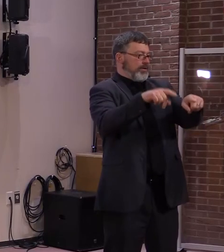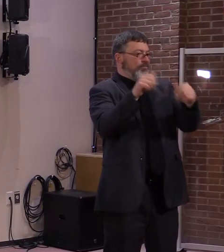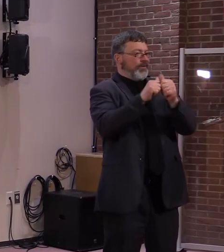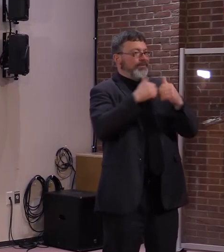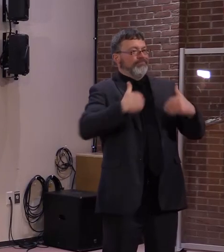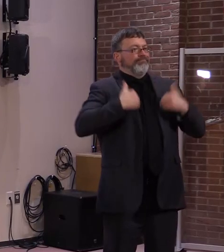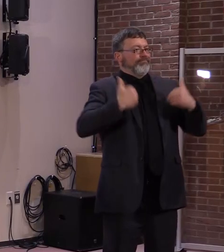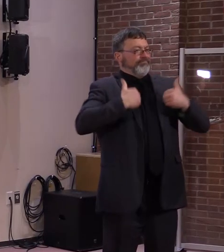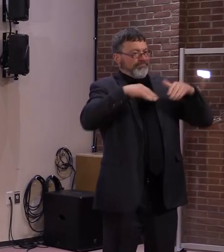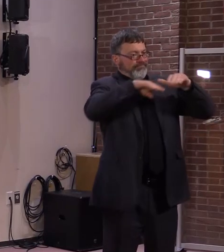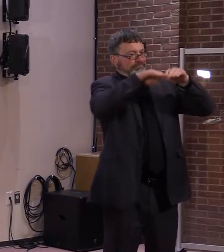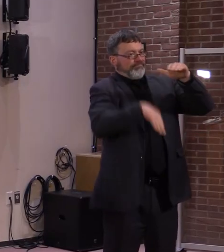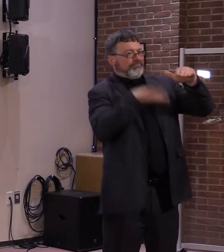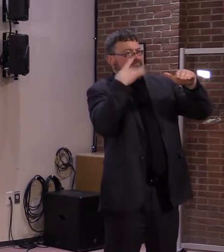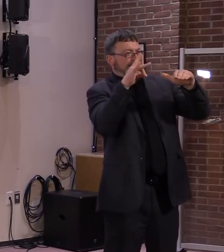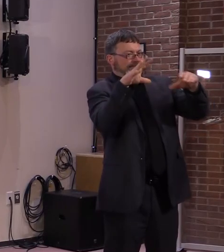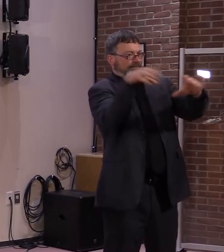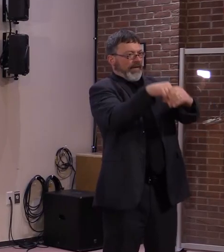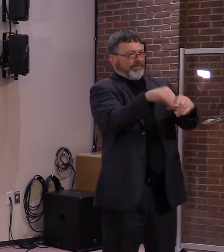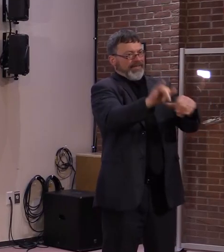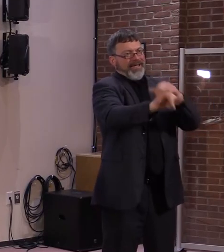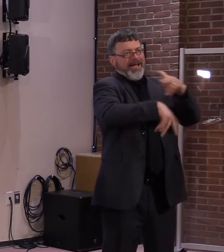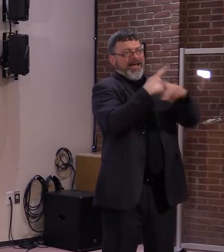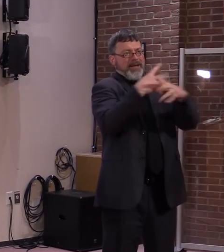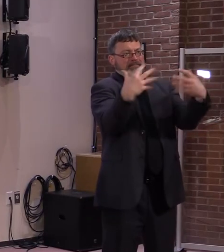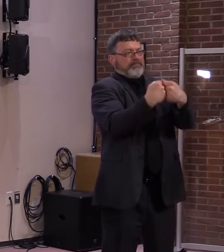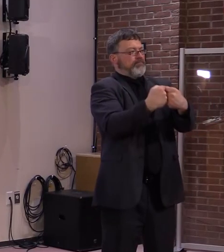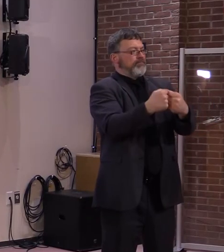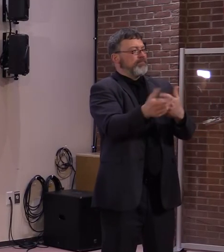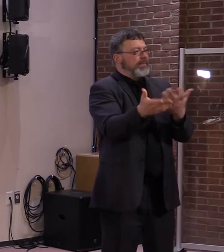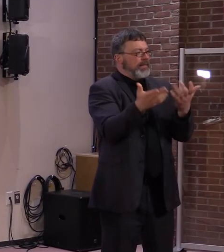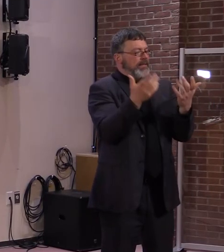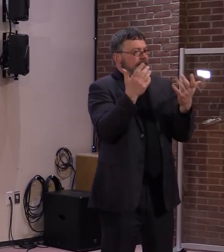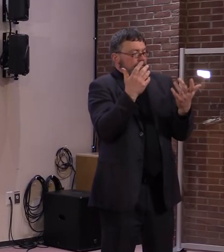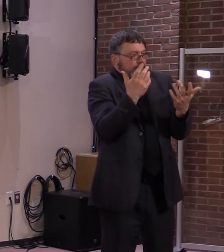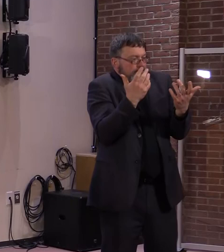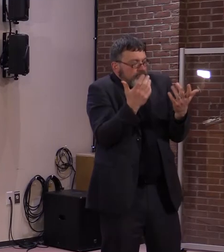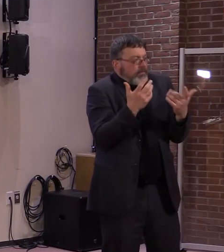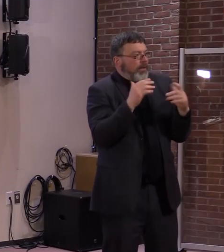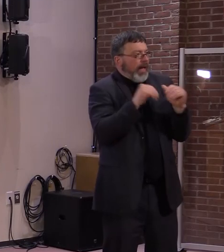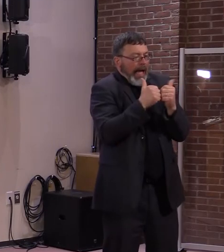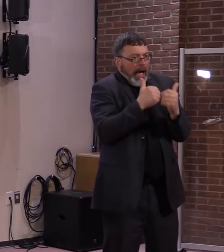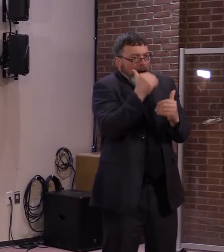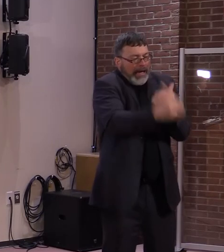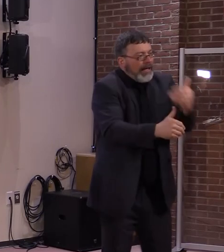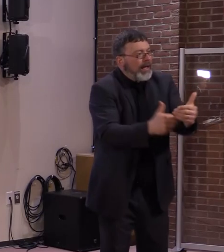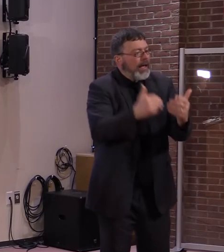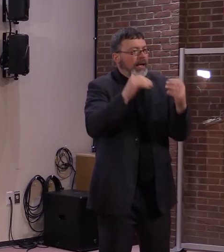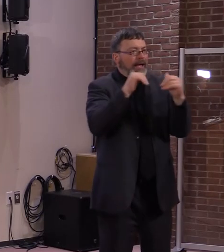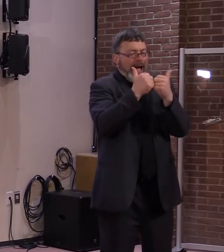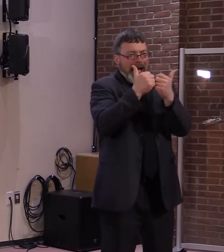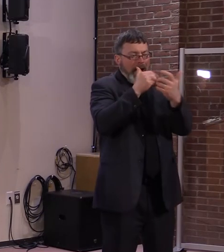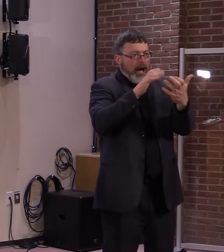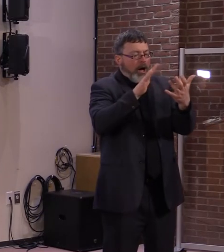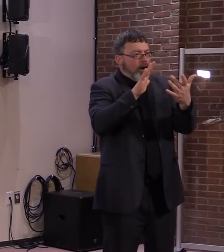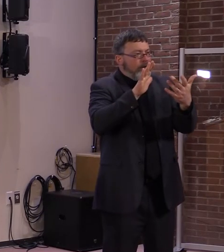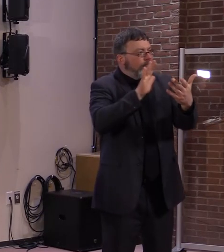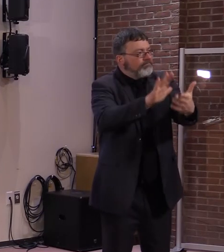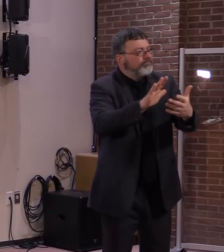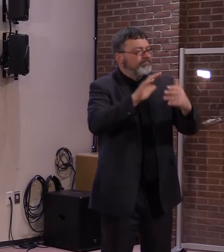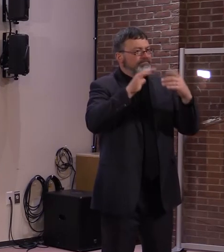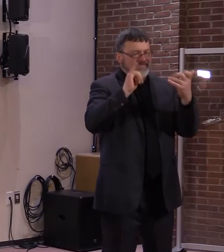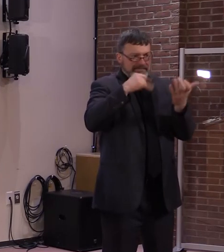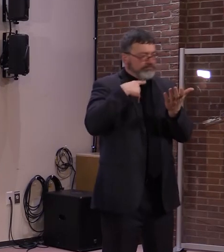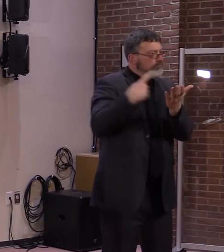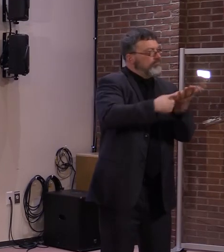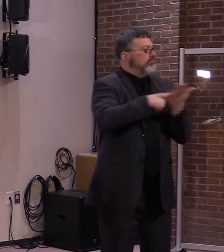to contemplate what we should be doing and what we shouldn't be doing. So I expect this will be a topic of discussion in the